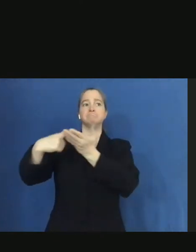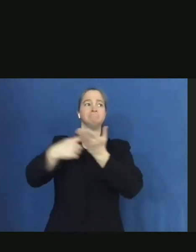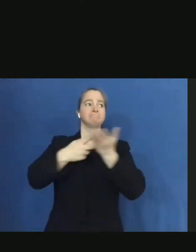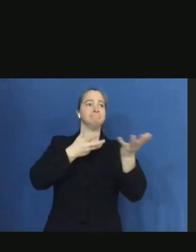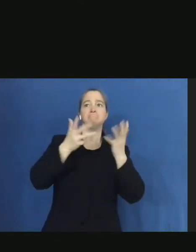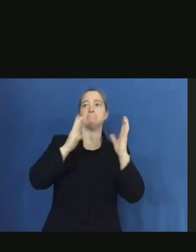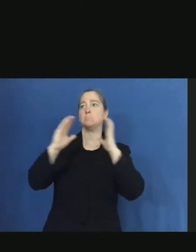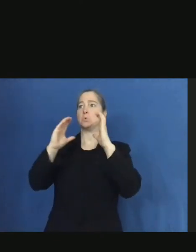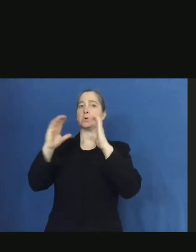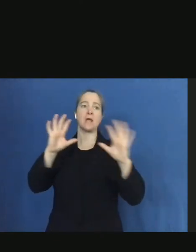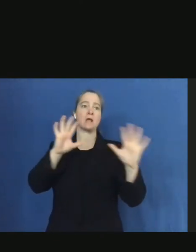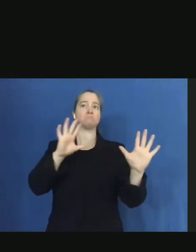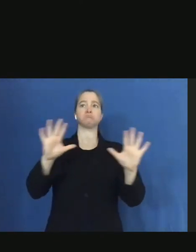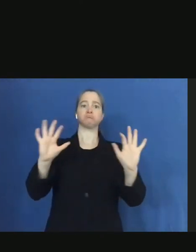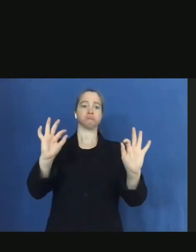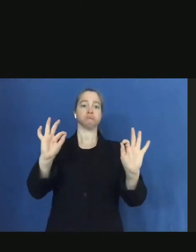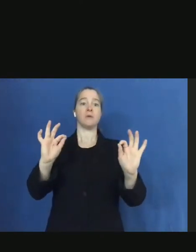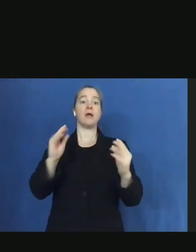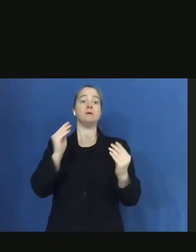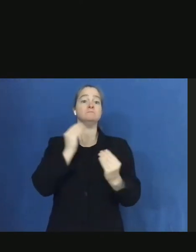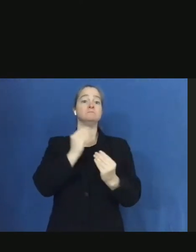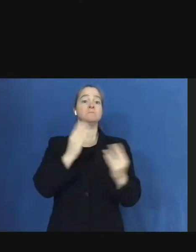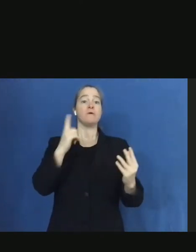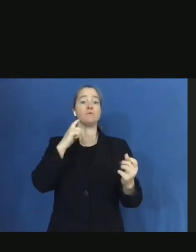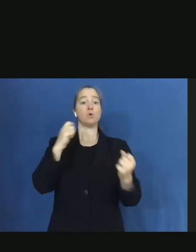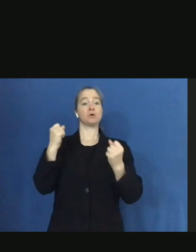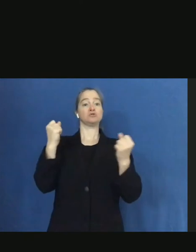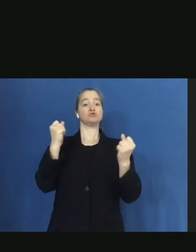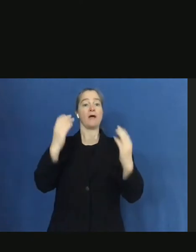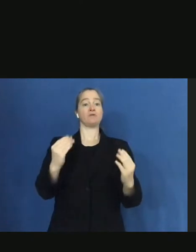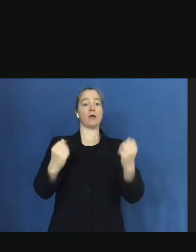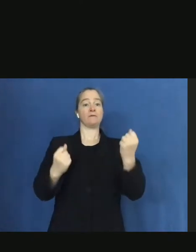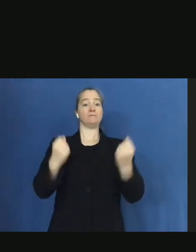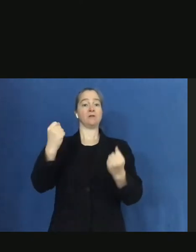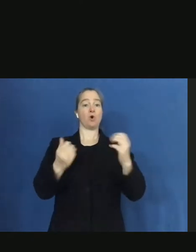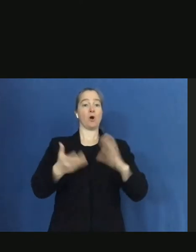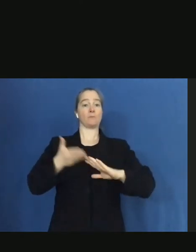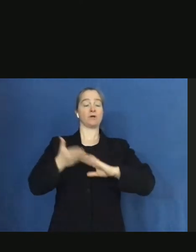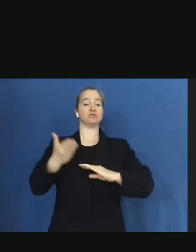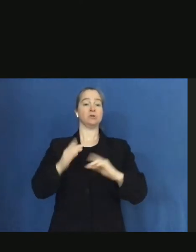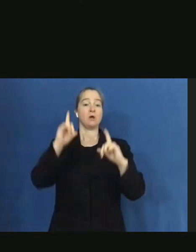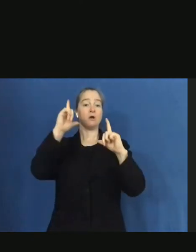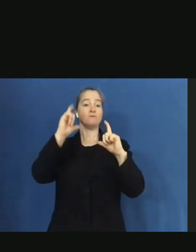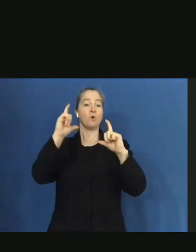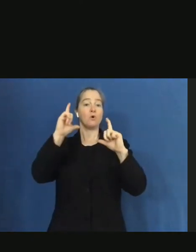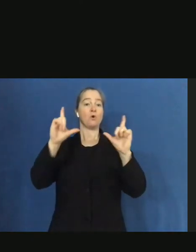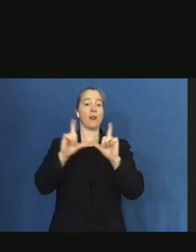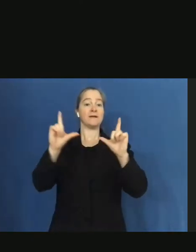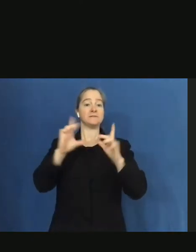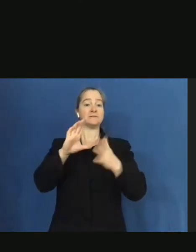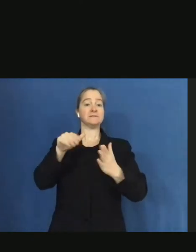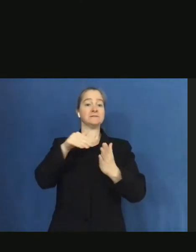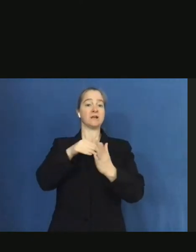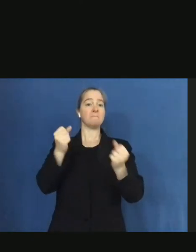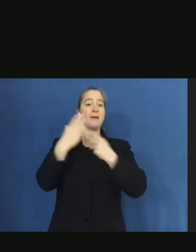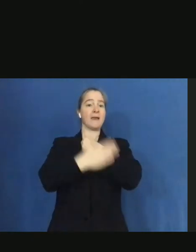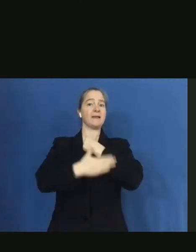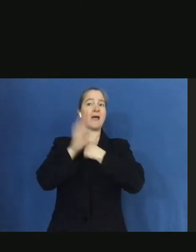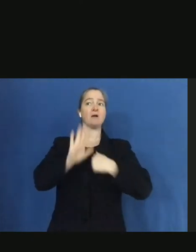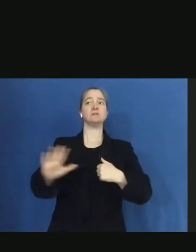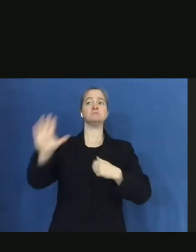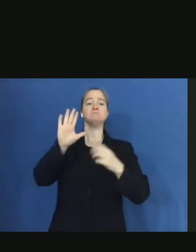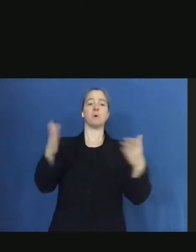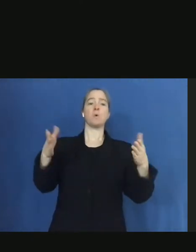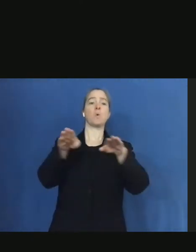And a quick note on our driver and vehicle operations. So our photo license centers in many counties throughout the state are closed today, including our